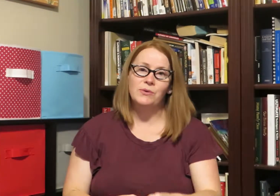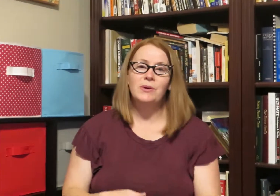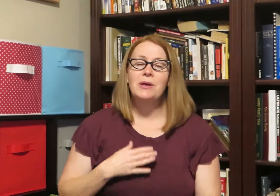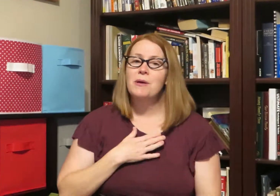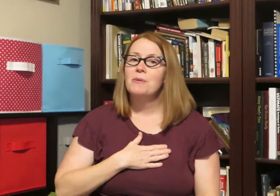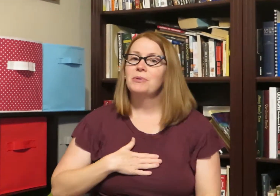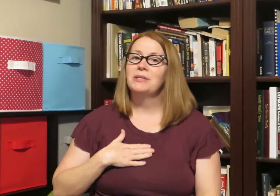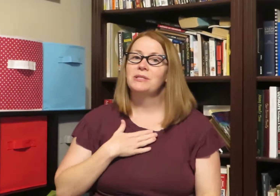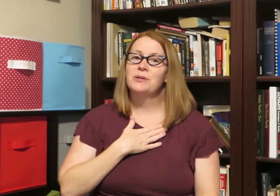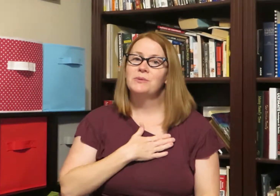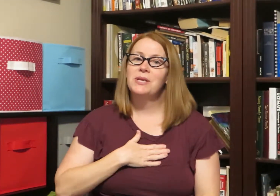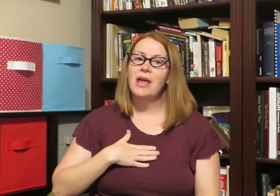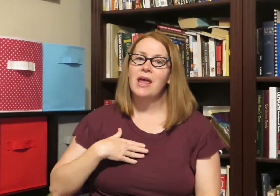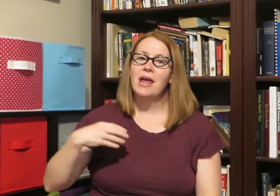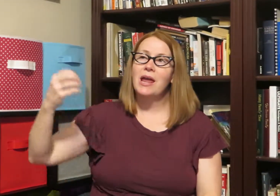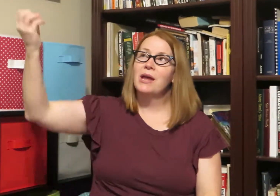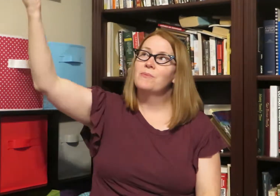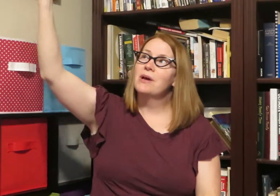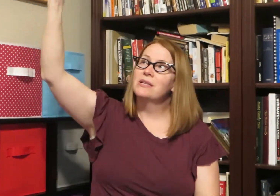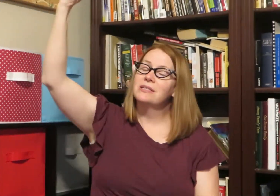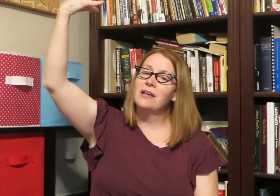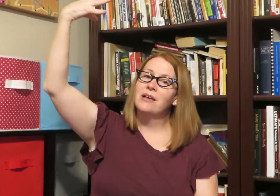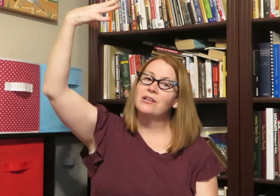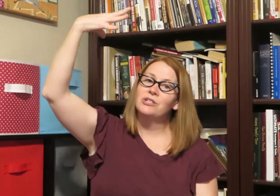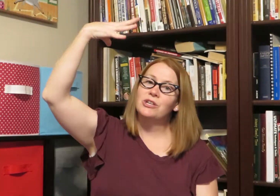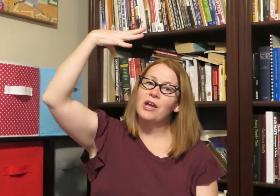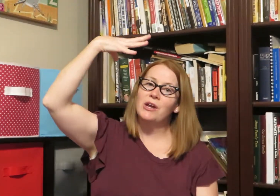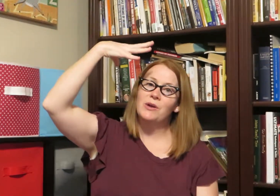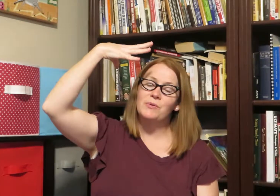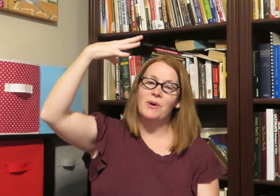please don't take my sunshine away